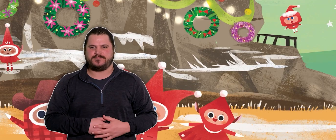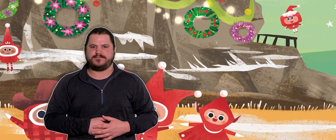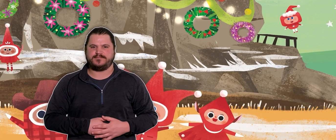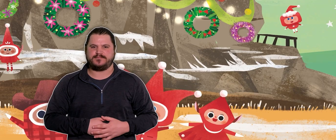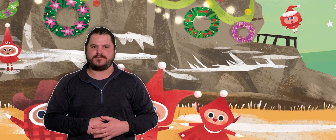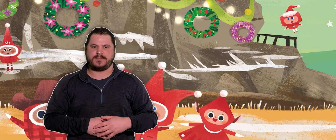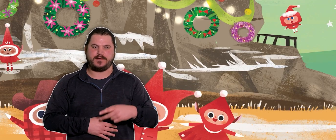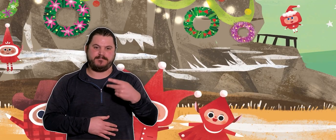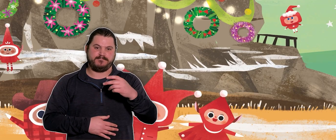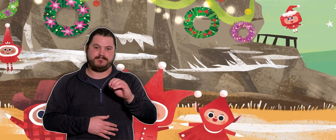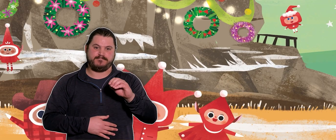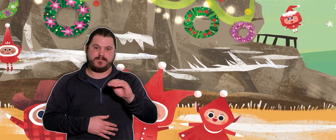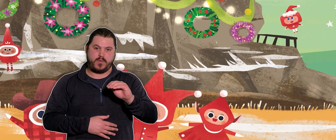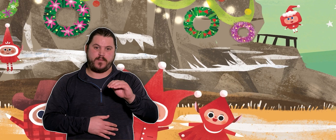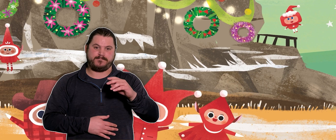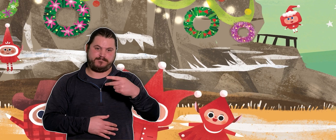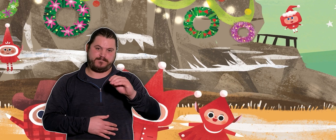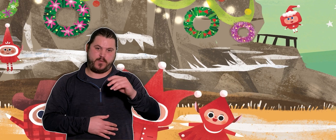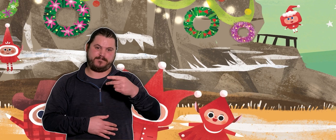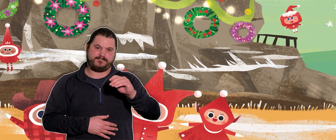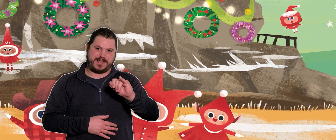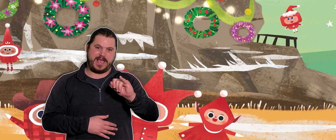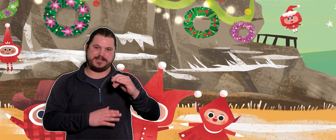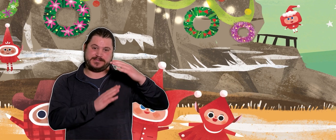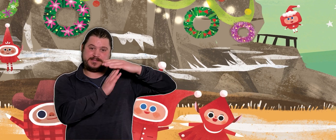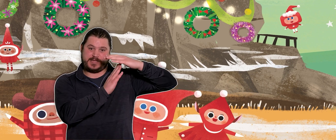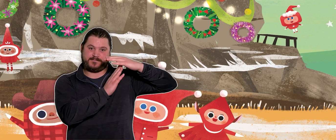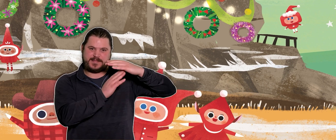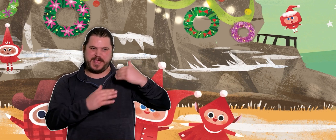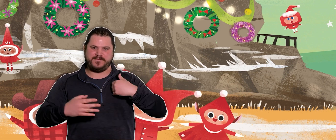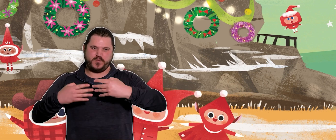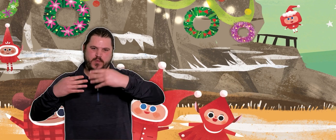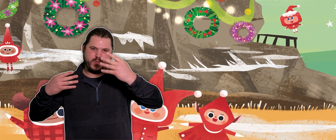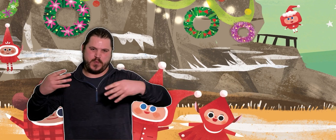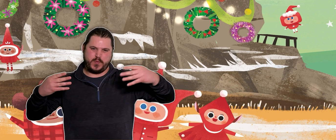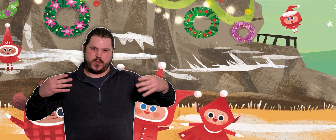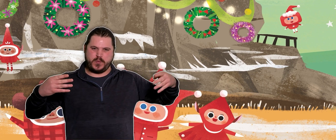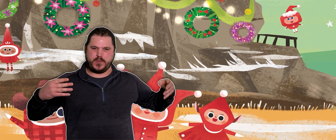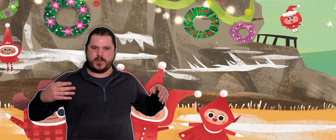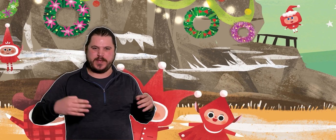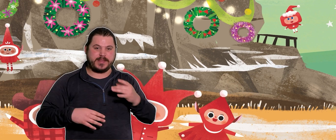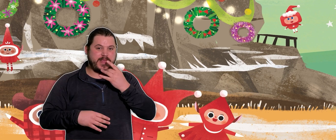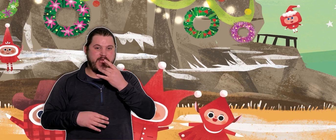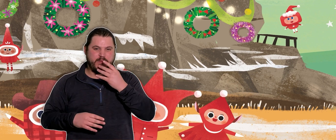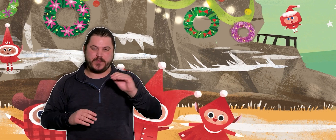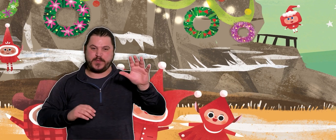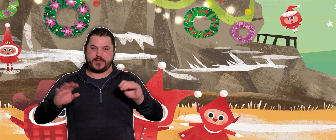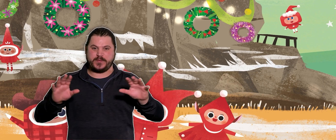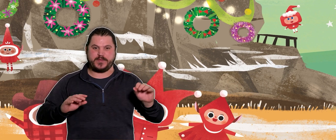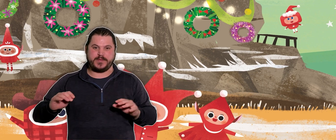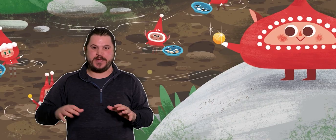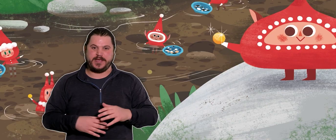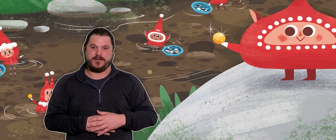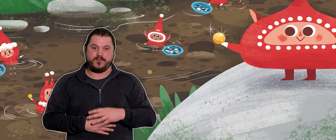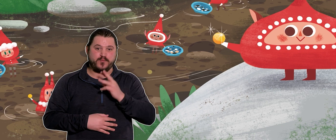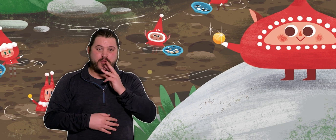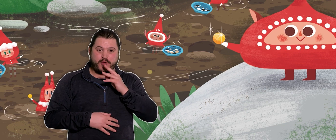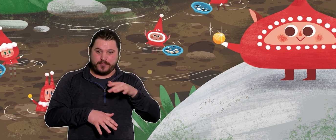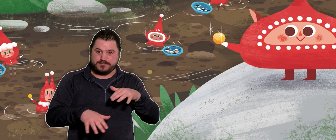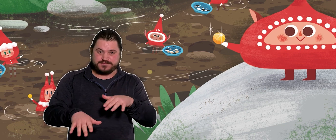Pompeii's pillar dawned a bitter root wreath, and dozens of lights shone bright underneath. The banks of